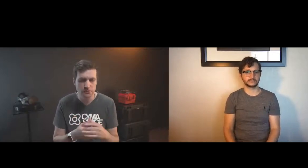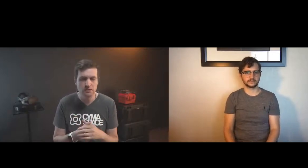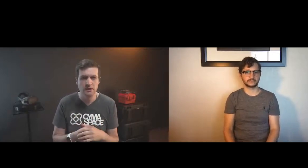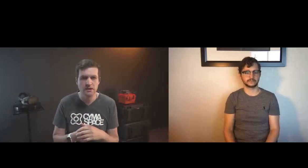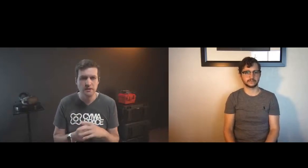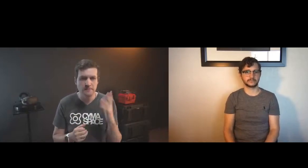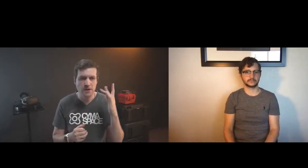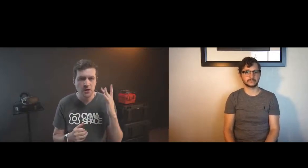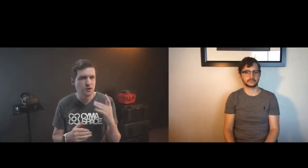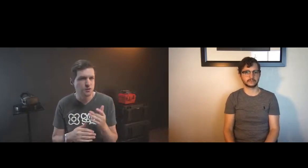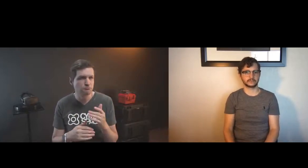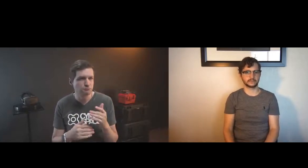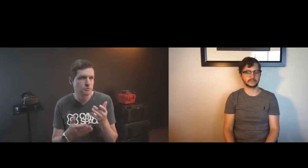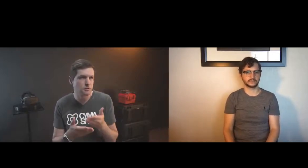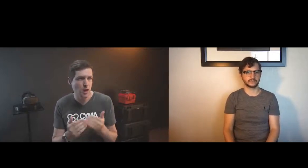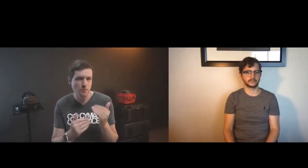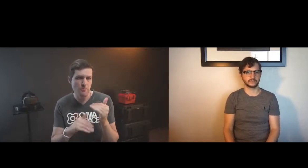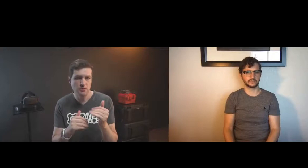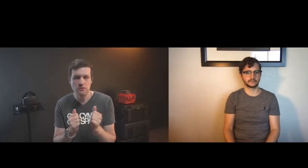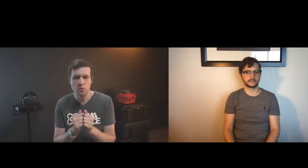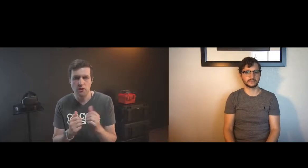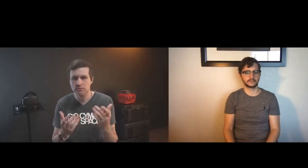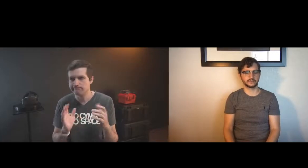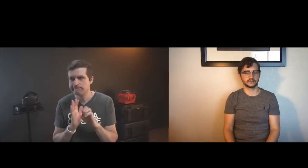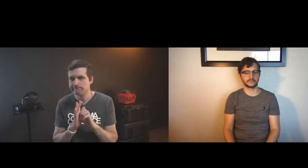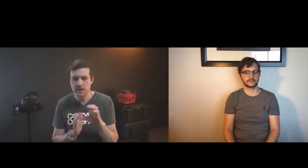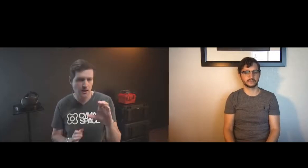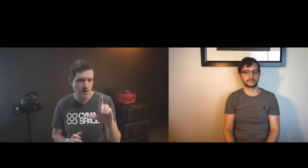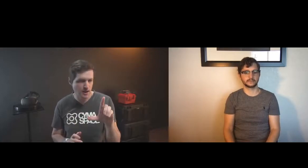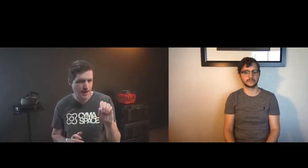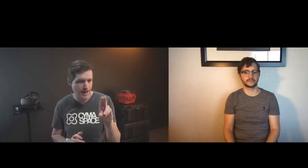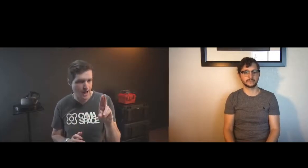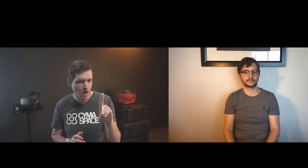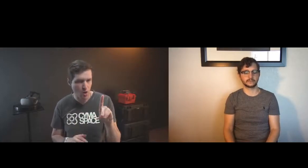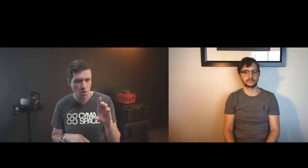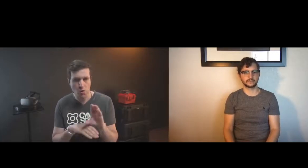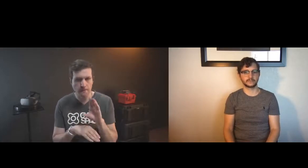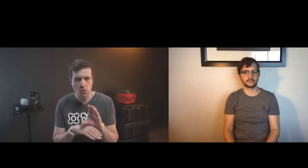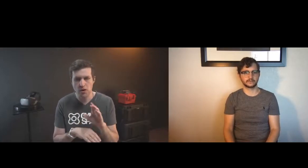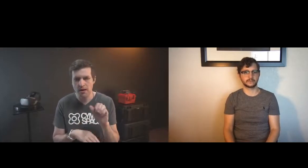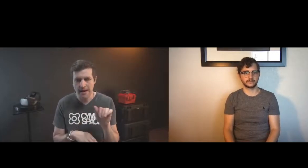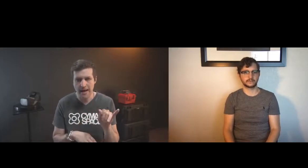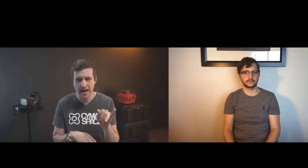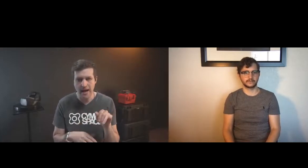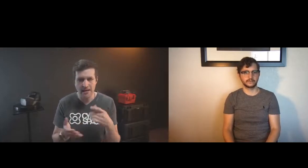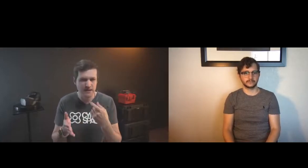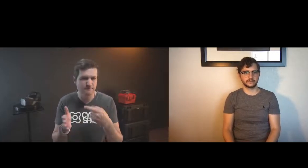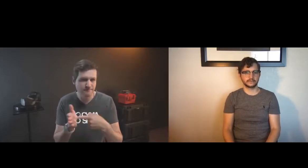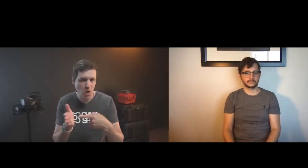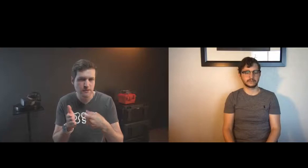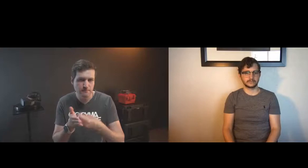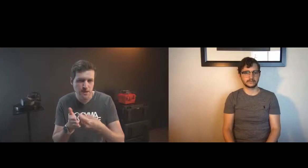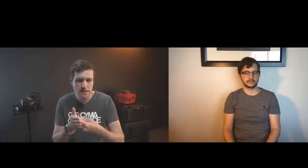i'm looking for some more support resources to take that further there's some limitations in terms of cloud